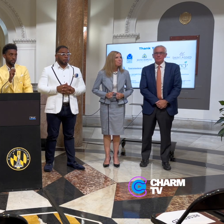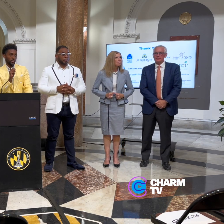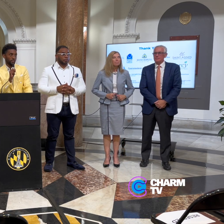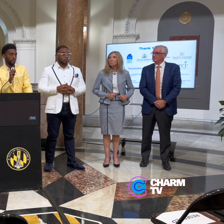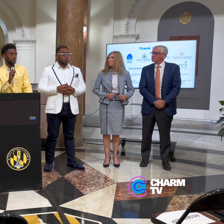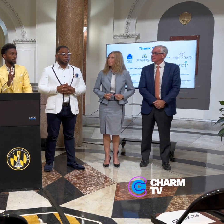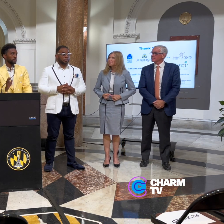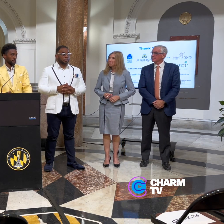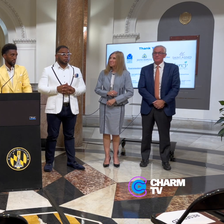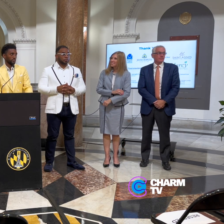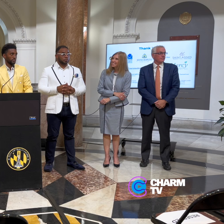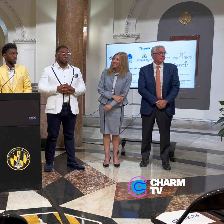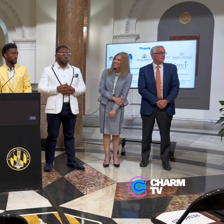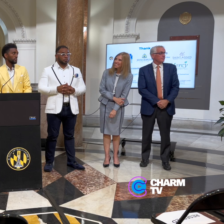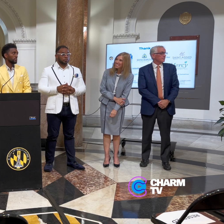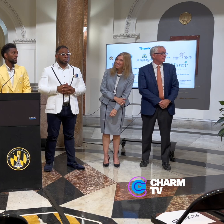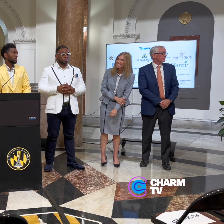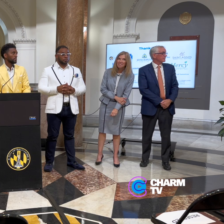Senia.